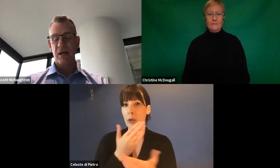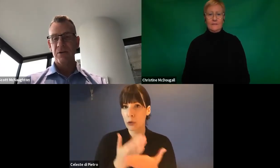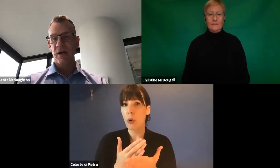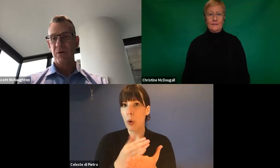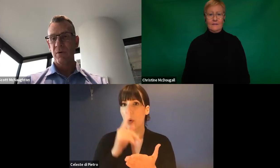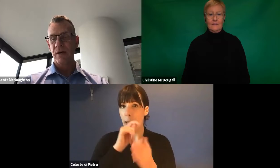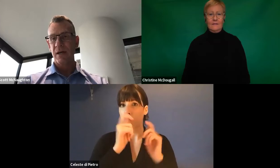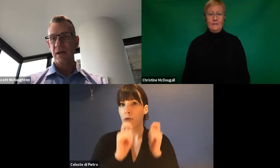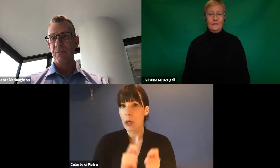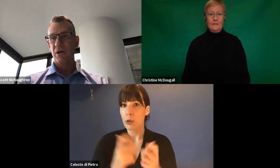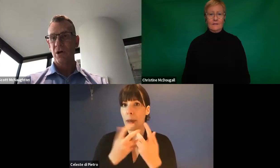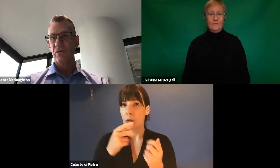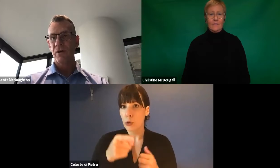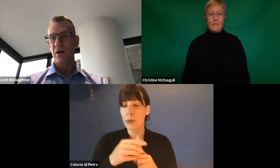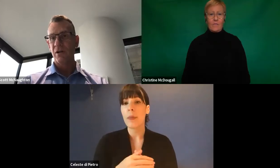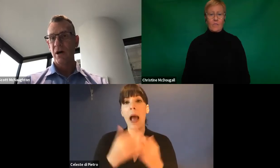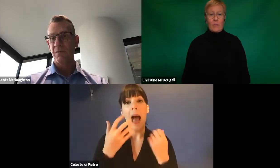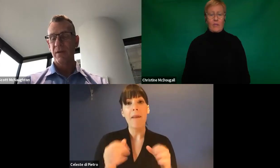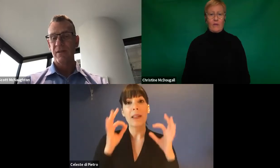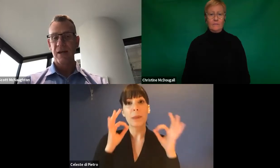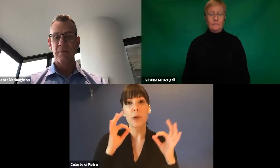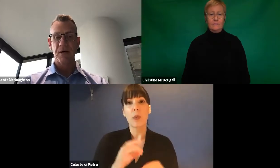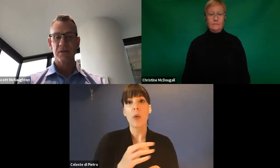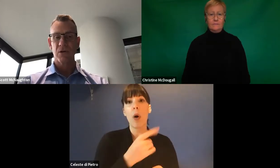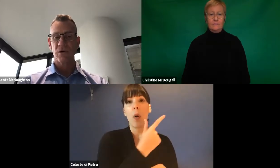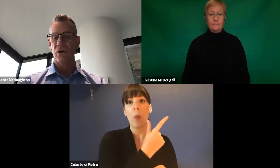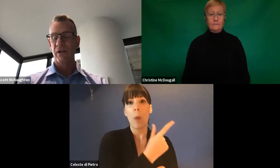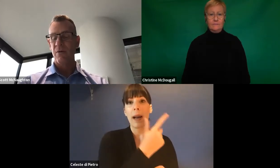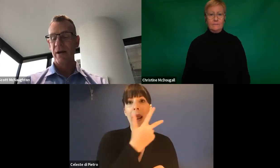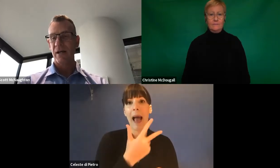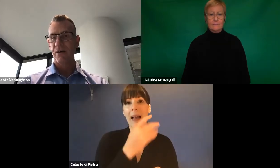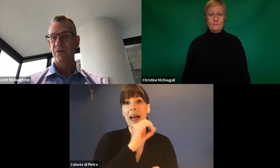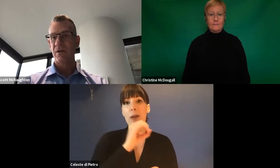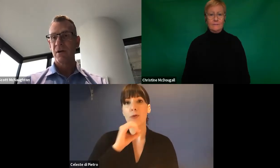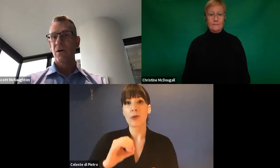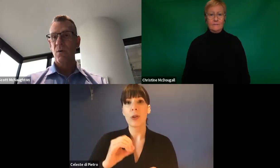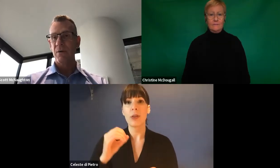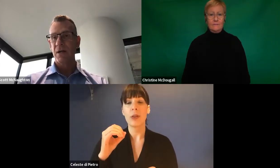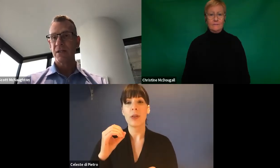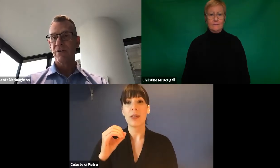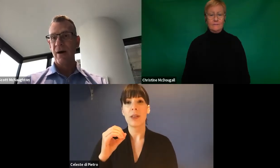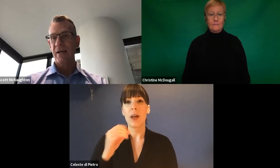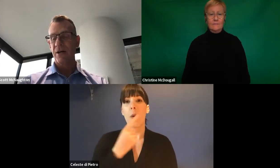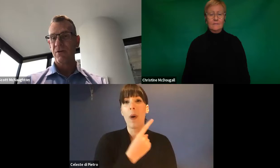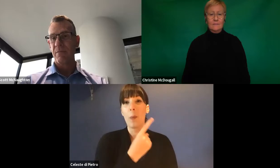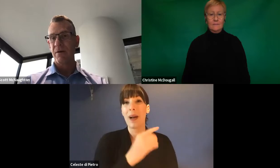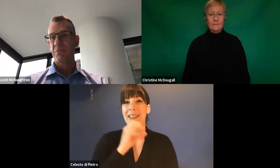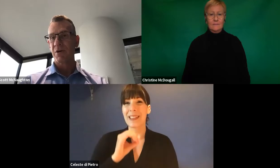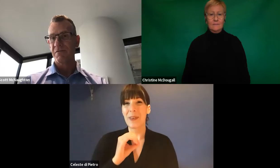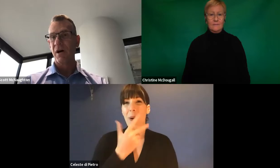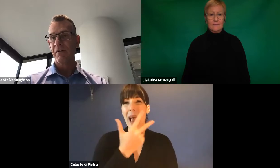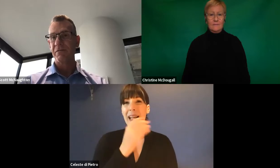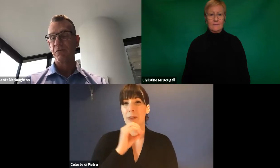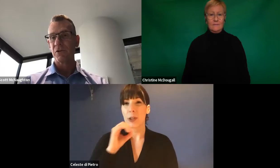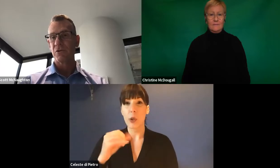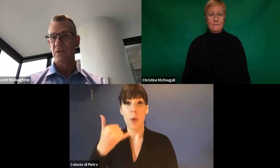1-800 number with a COVID hotline within that number. So you can call our 1-800-110-800 number and